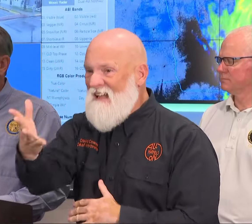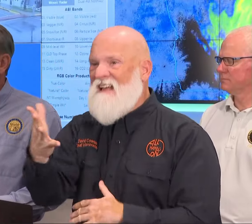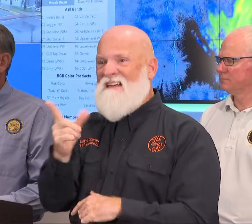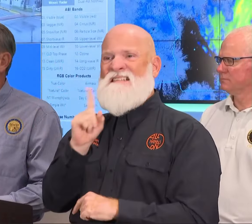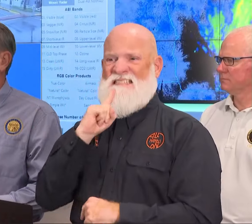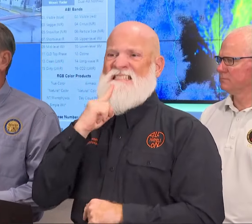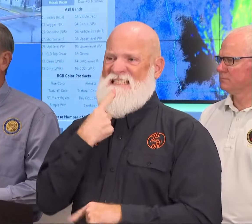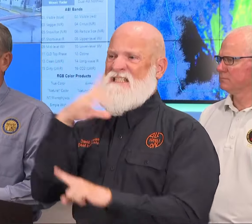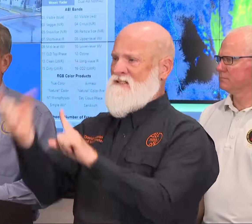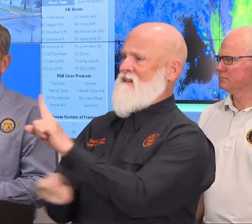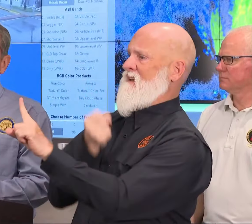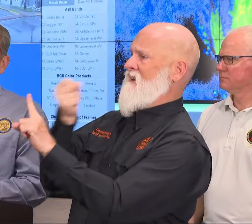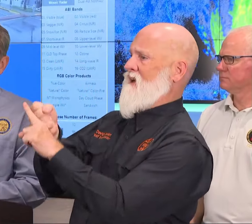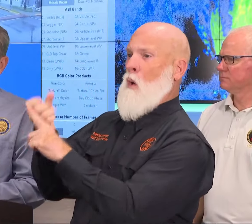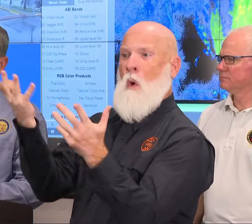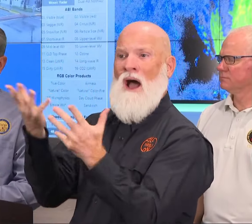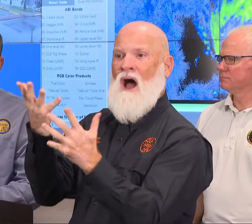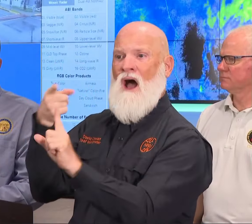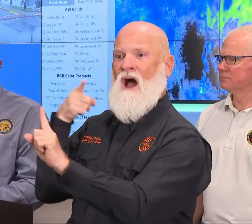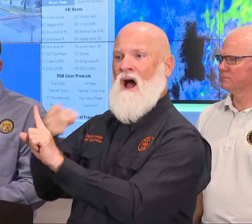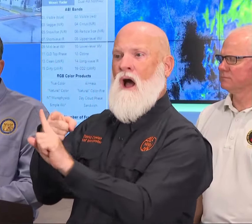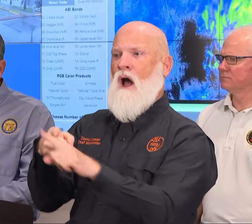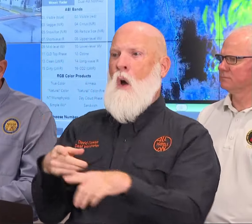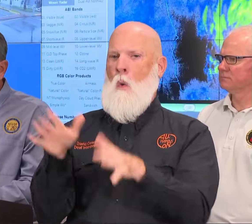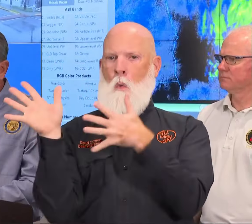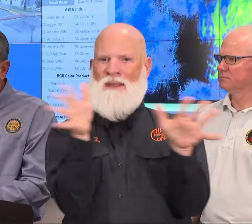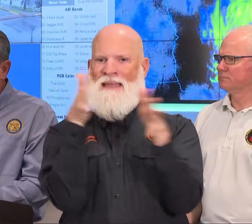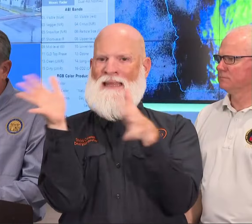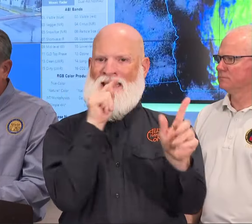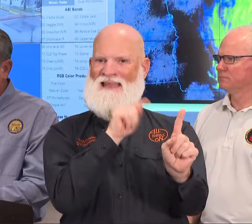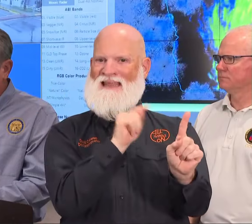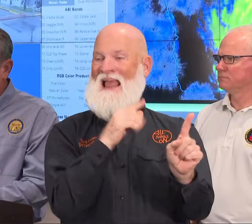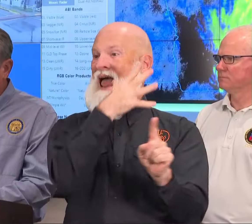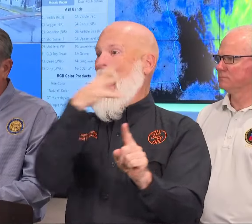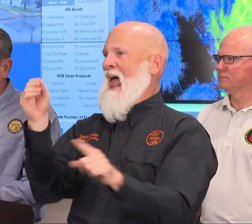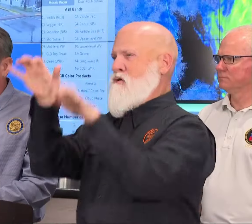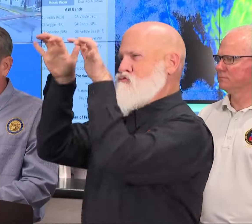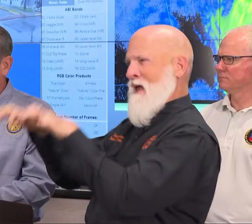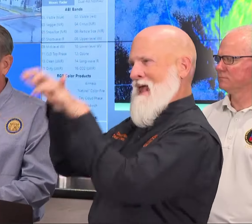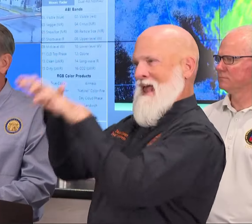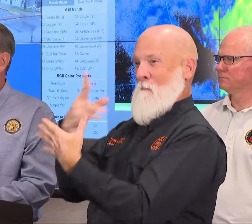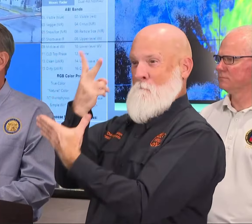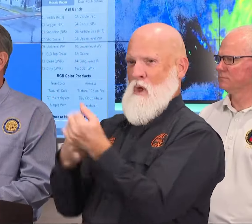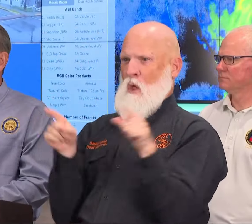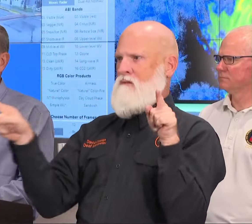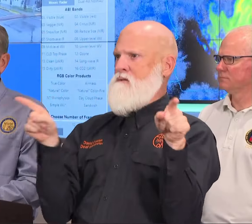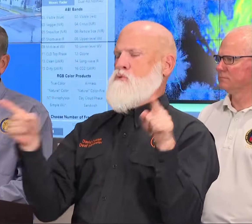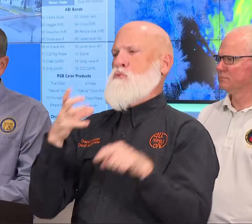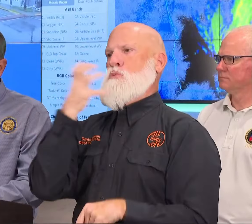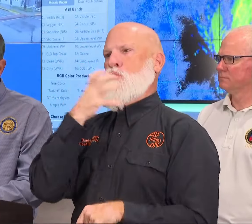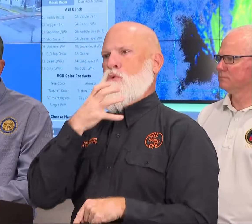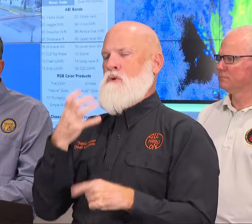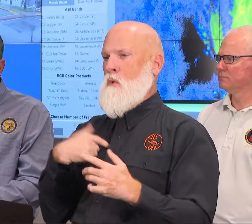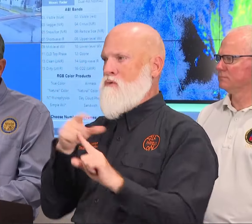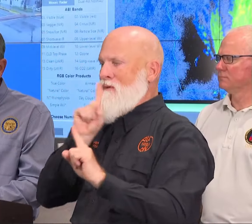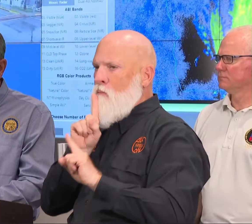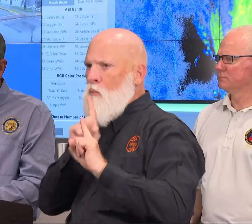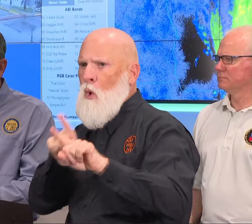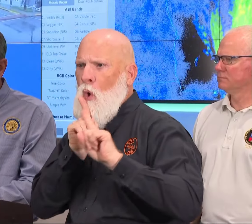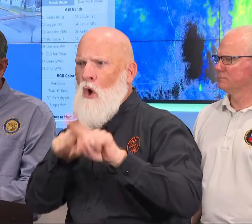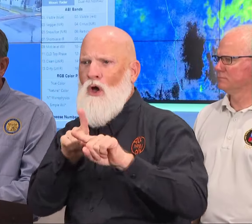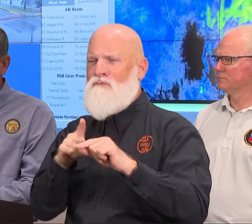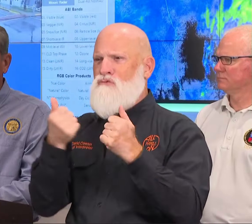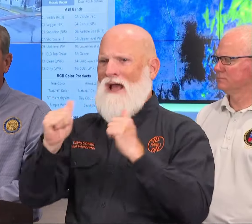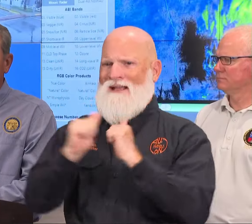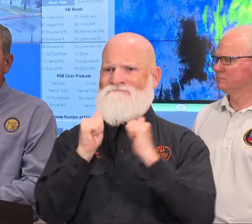just to recap what we've we've done on the state side so far at my direction director Stalin's activated the state operations center